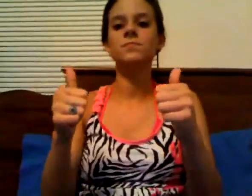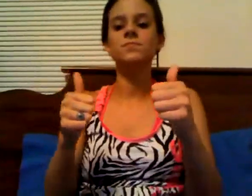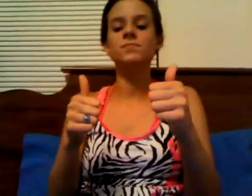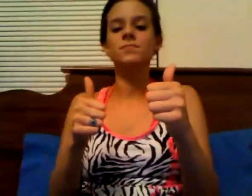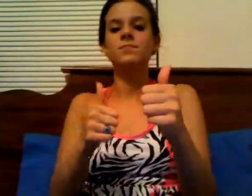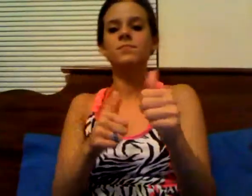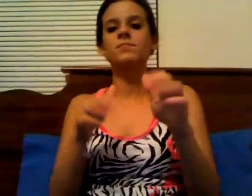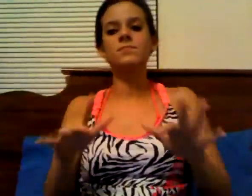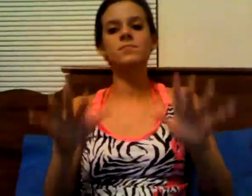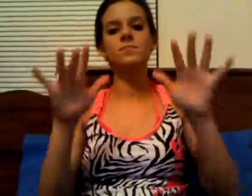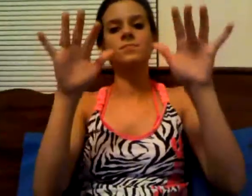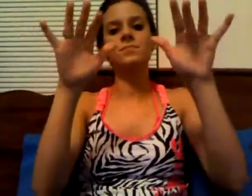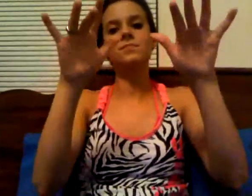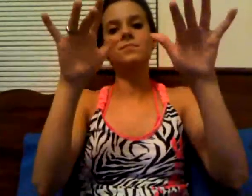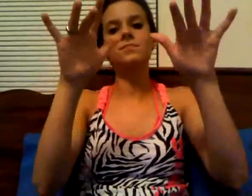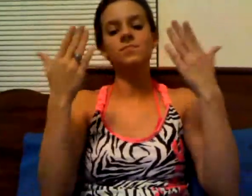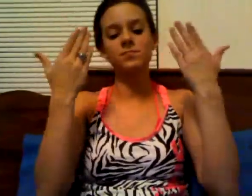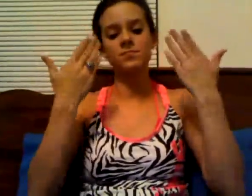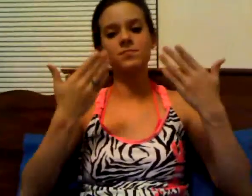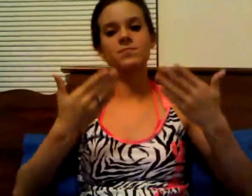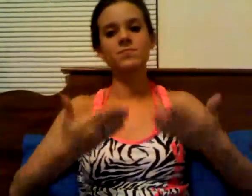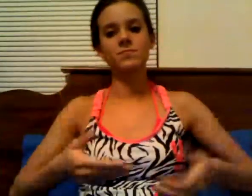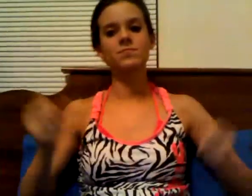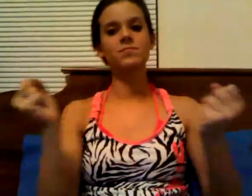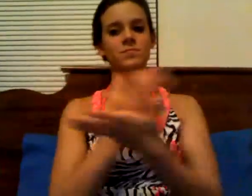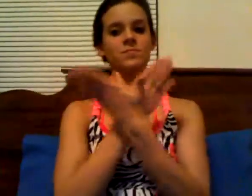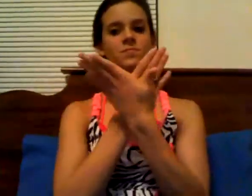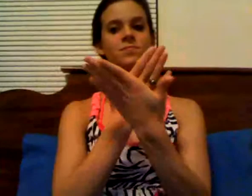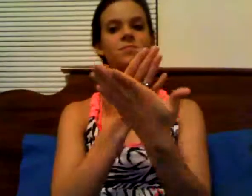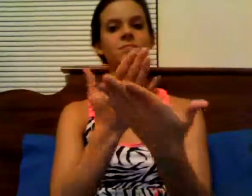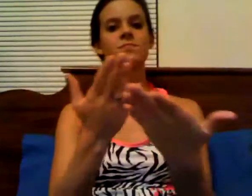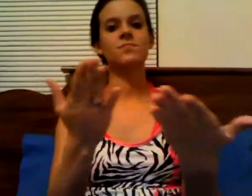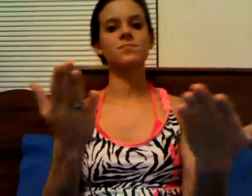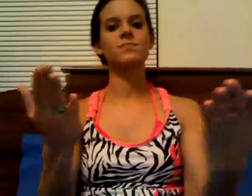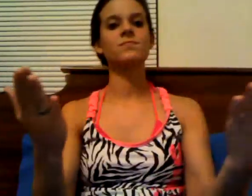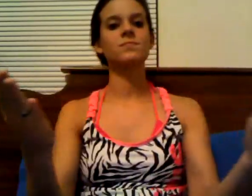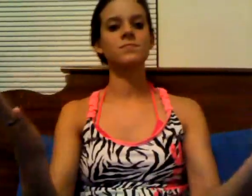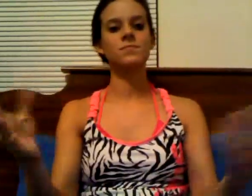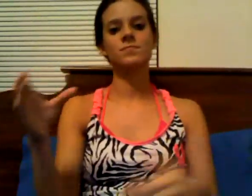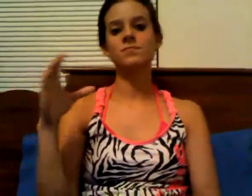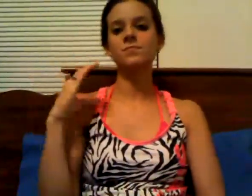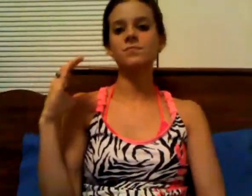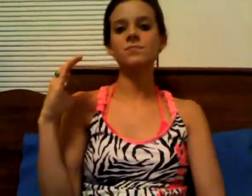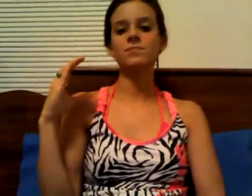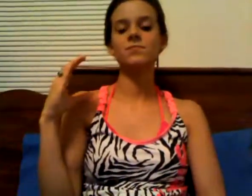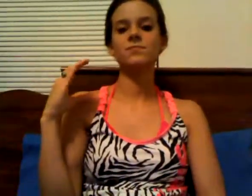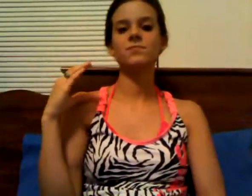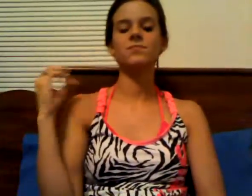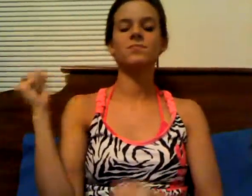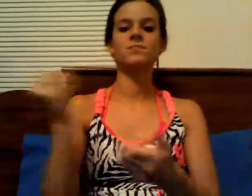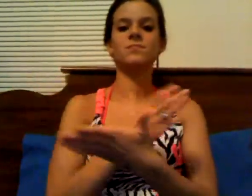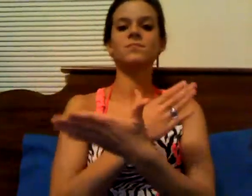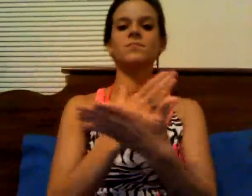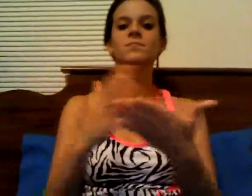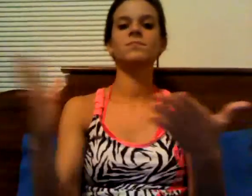the bleachers, I am every man I'm the coach of every winning team,